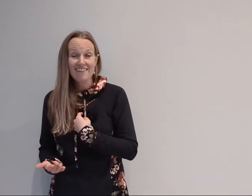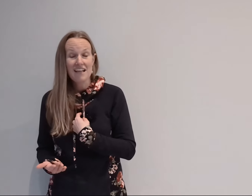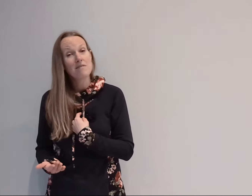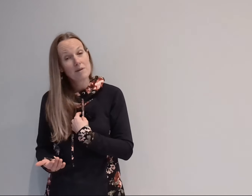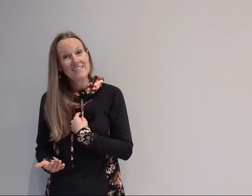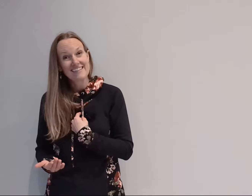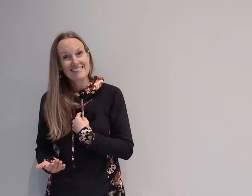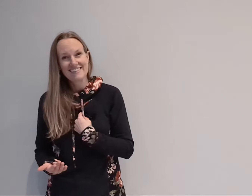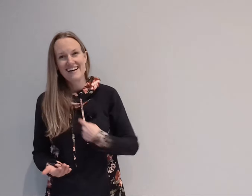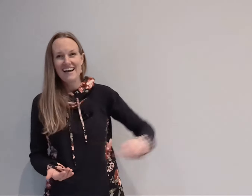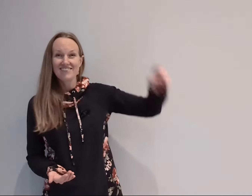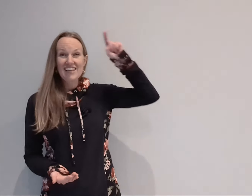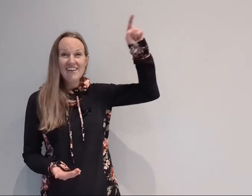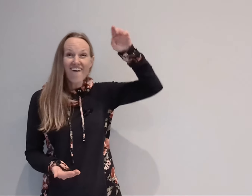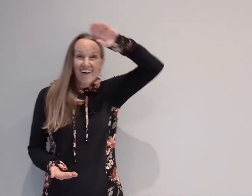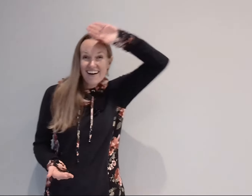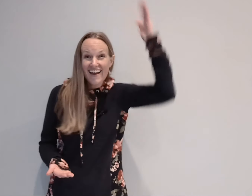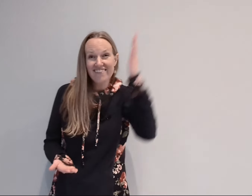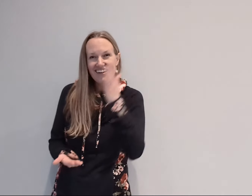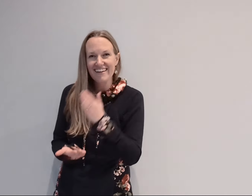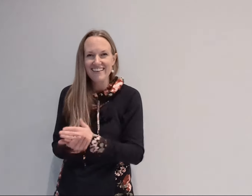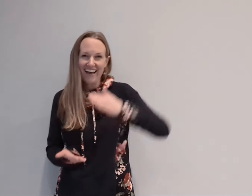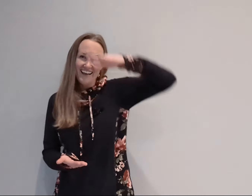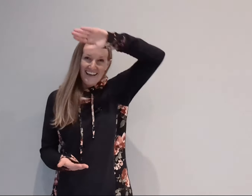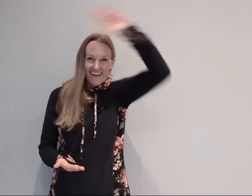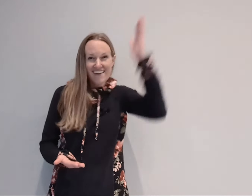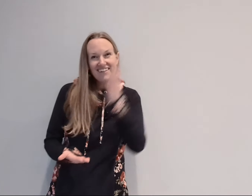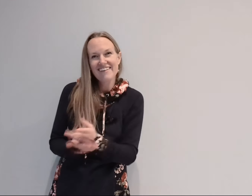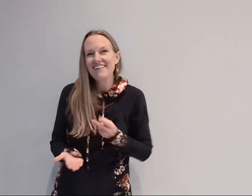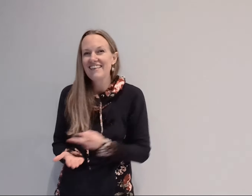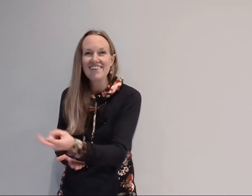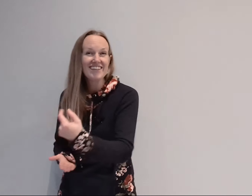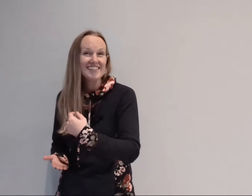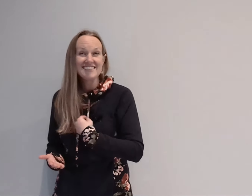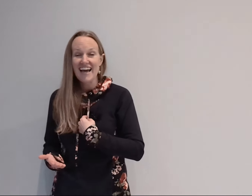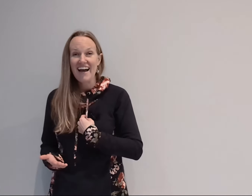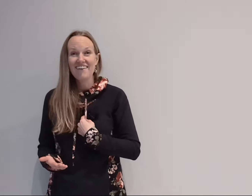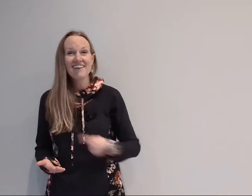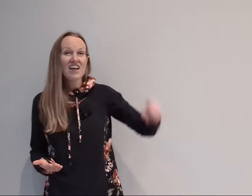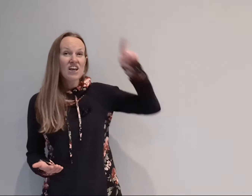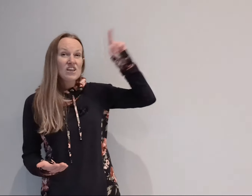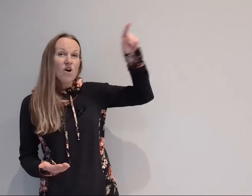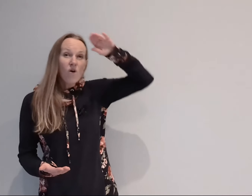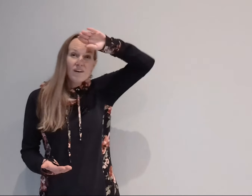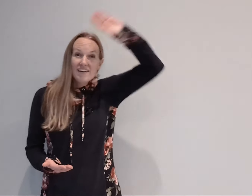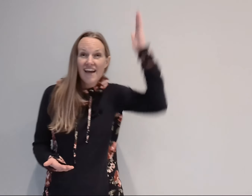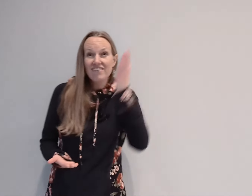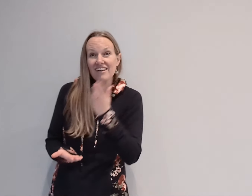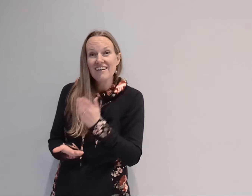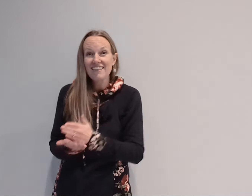and that repeats like six times you're never gonna let never gonna let me down you're never gonna